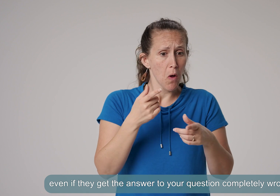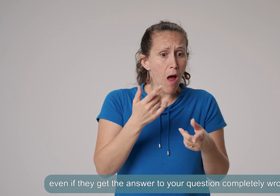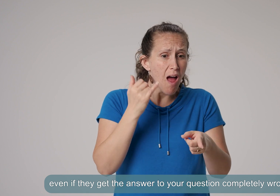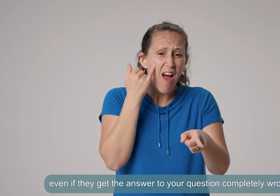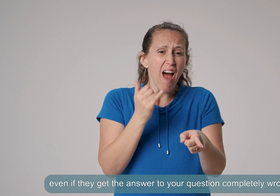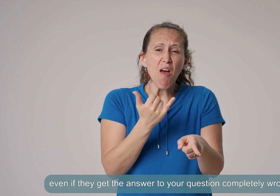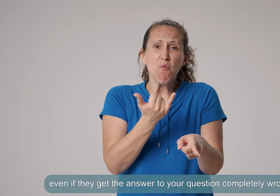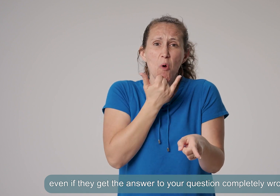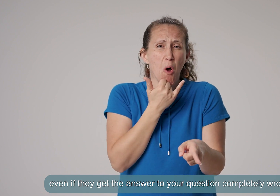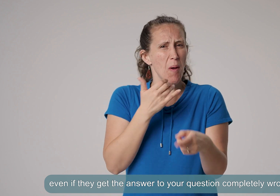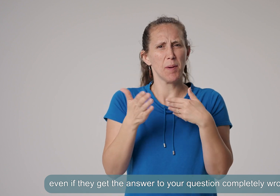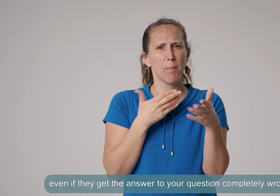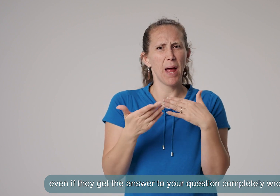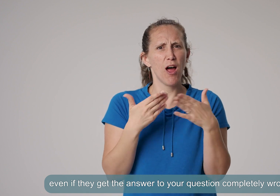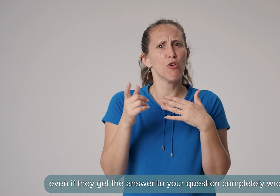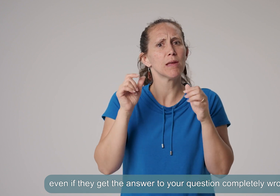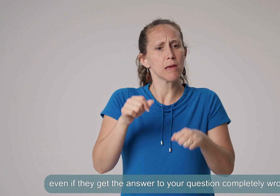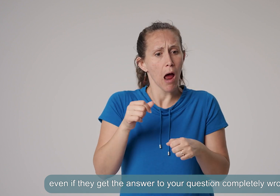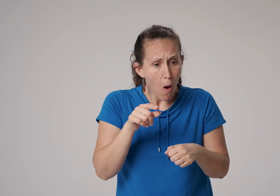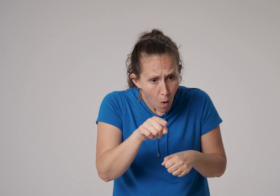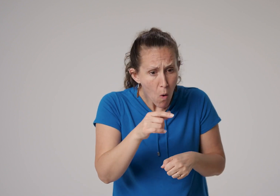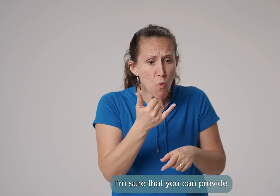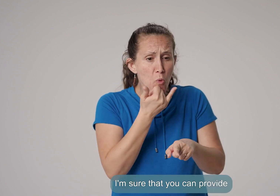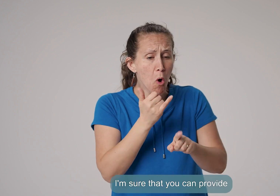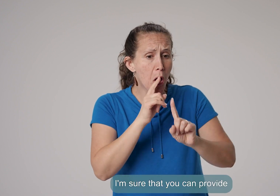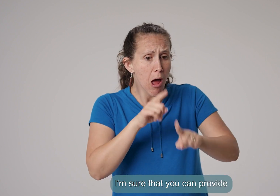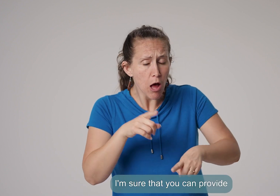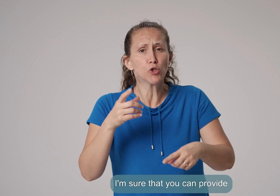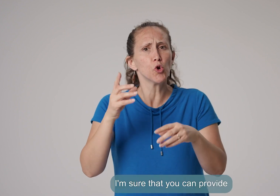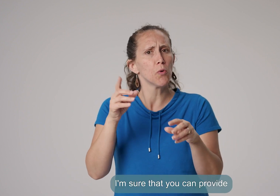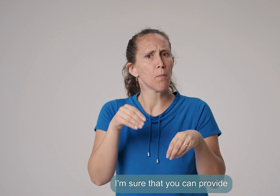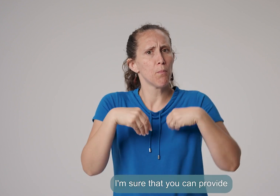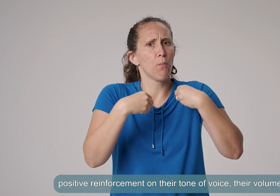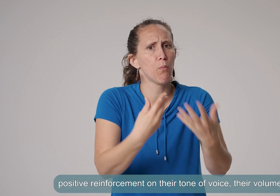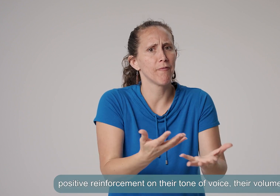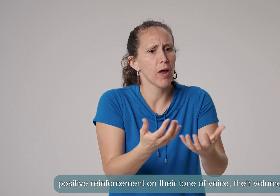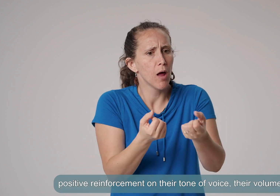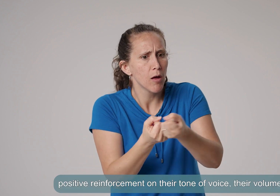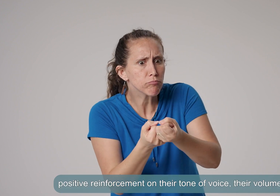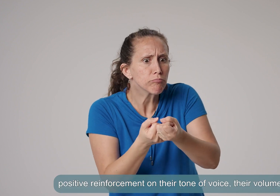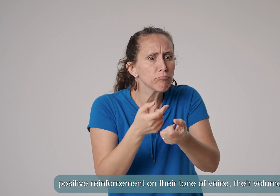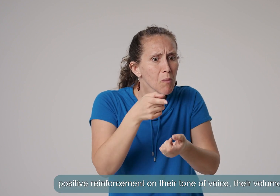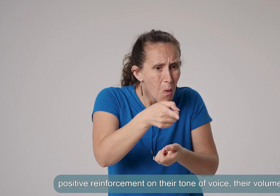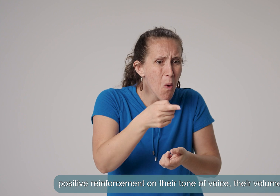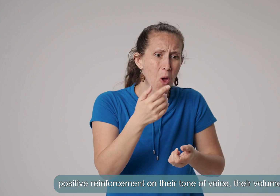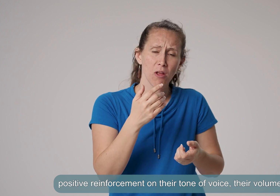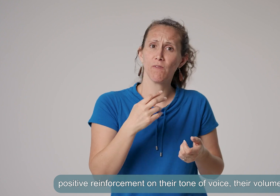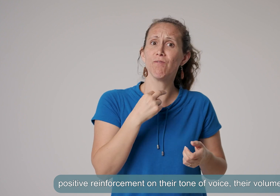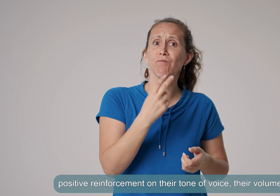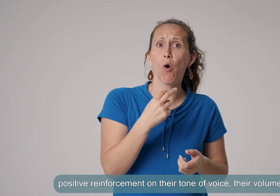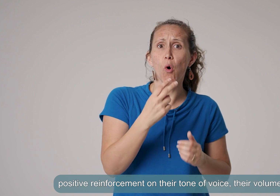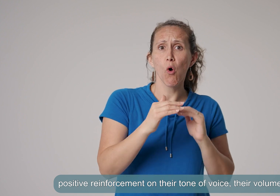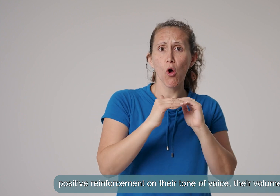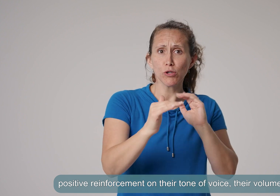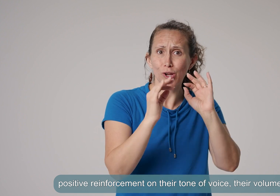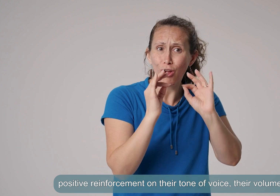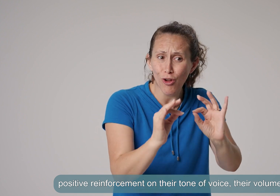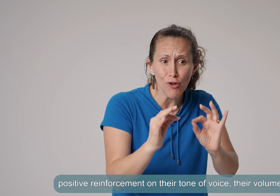answer to your question completely wrong, I'm sure that you can provide positive reinforcement on their tone of voice, their